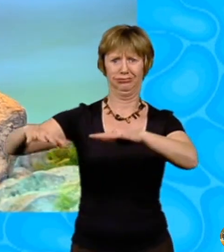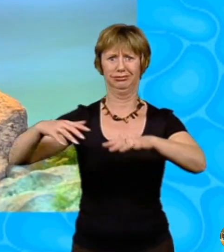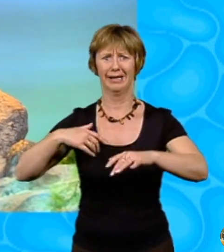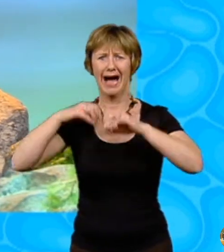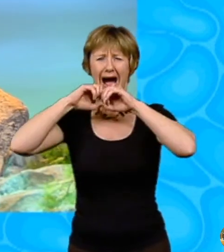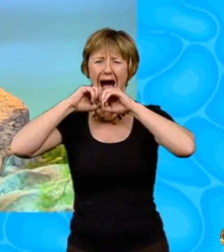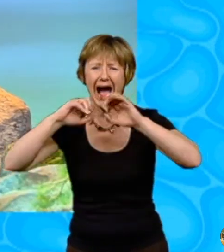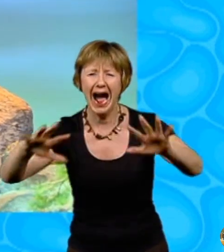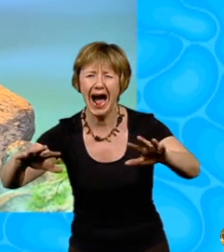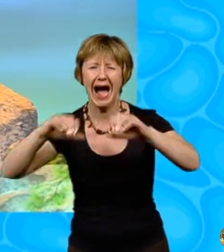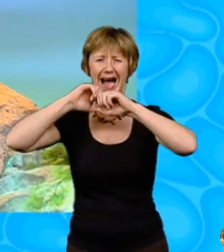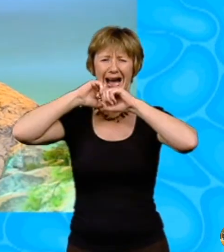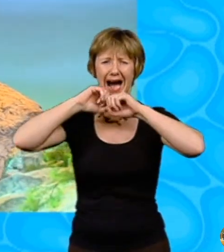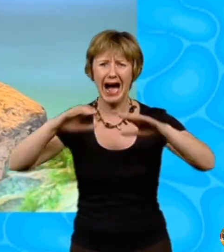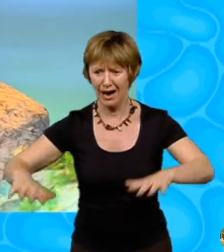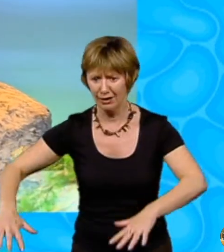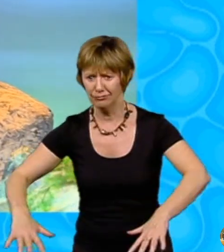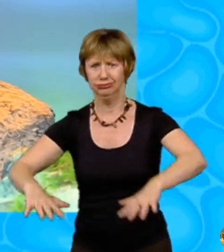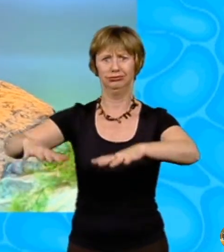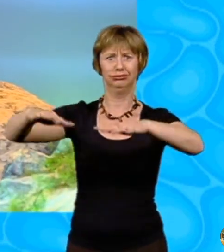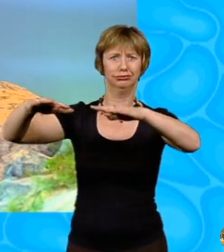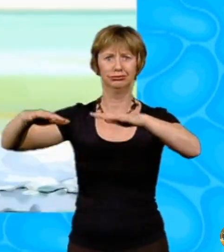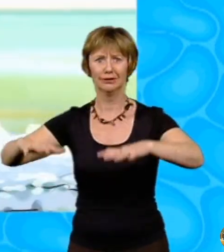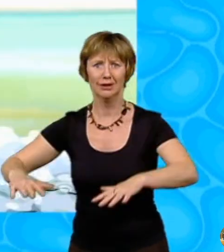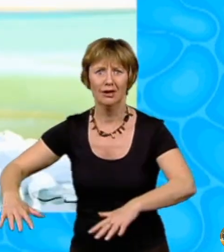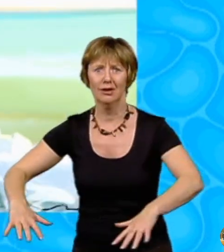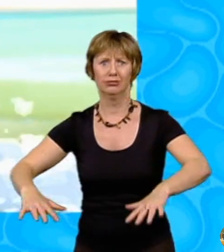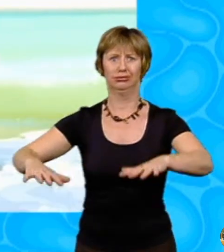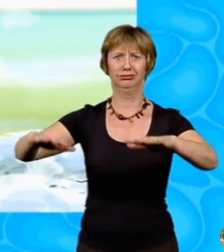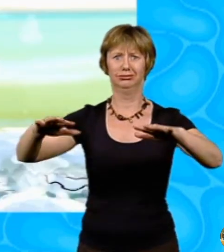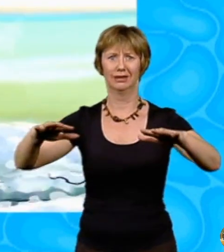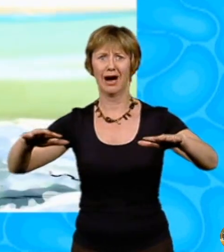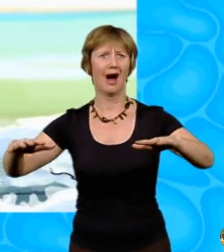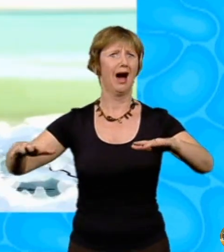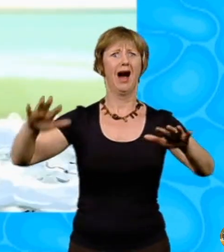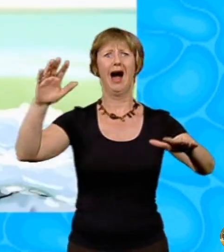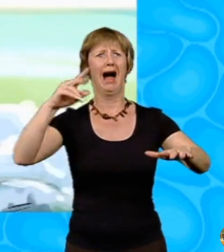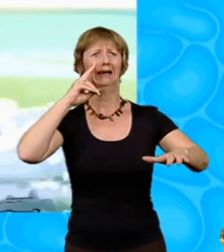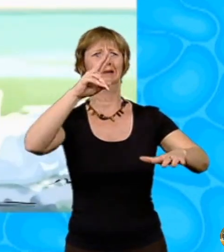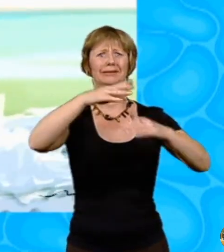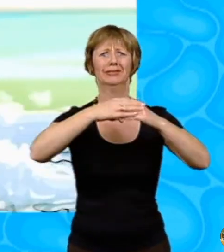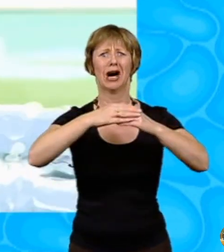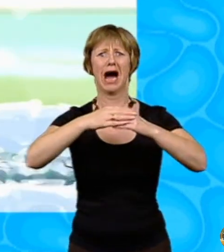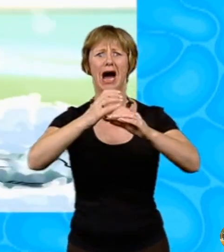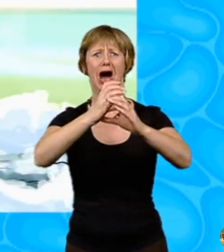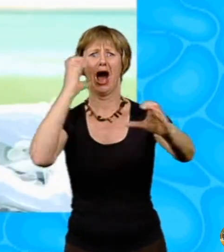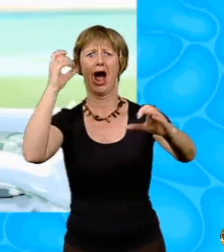the group of rocks I was standing on and carried on heading up the beach. I screamed again. All around me, the water was getting higher and higher.